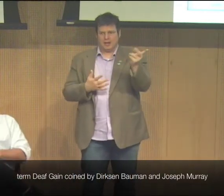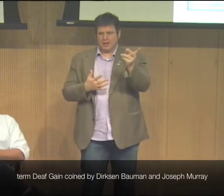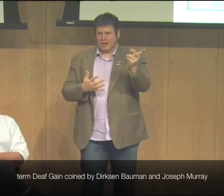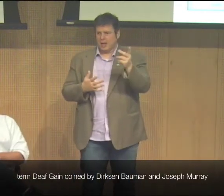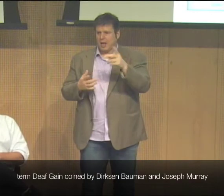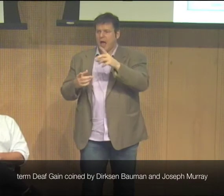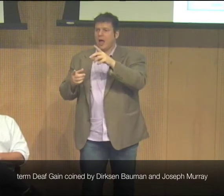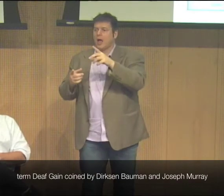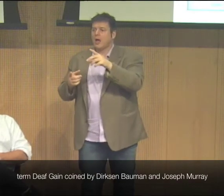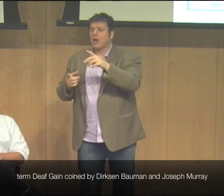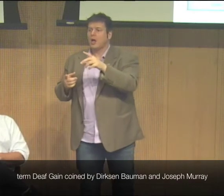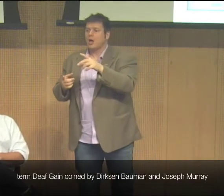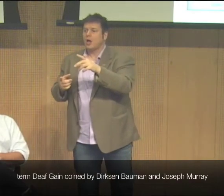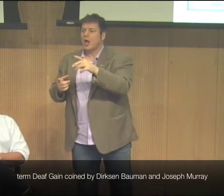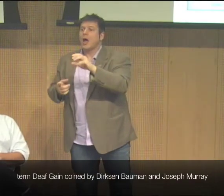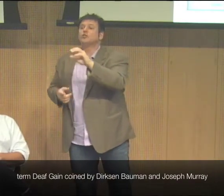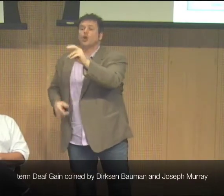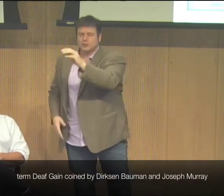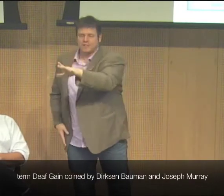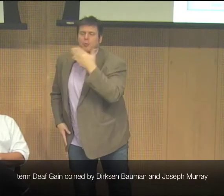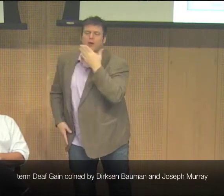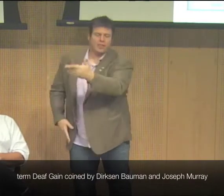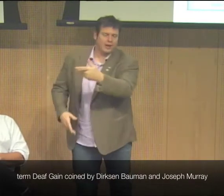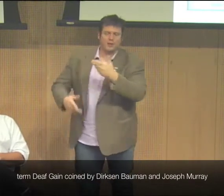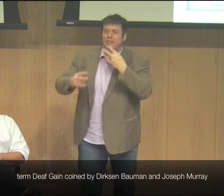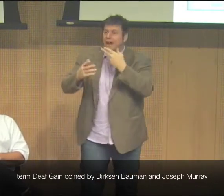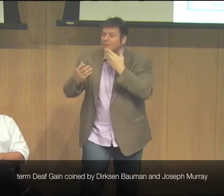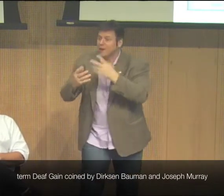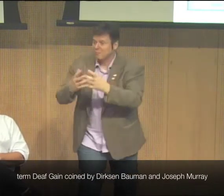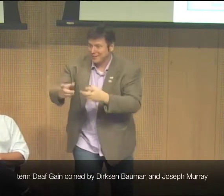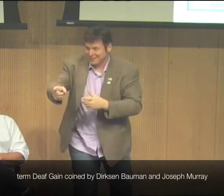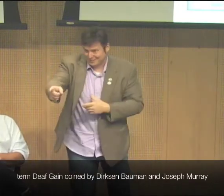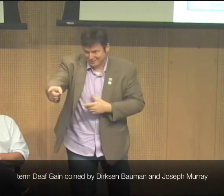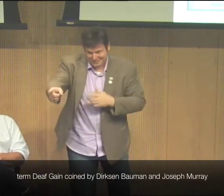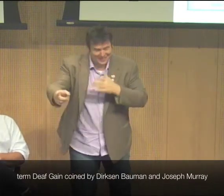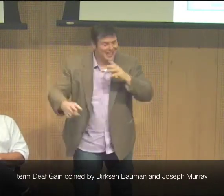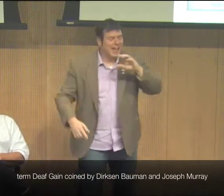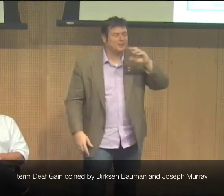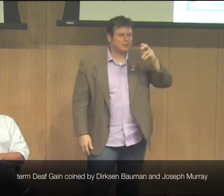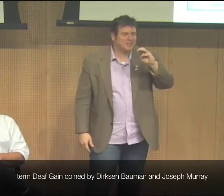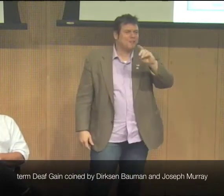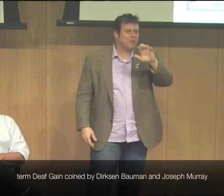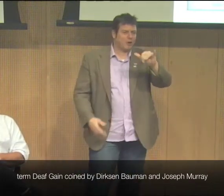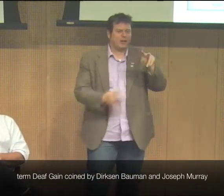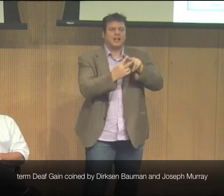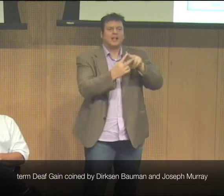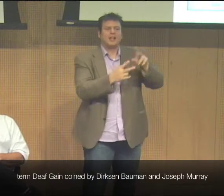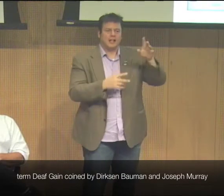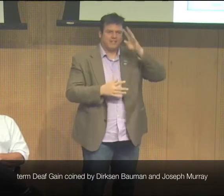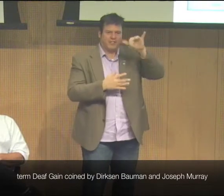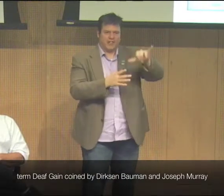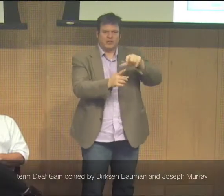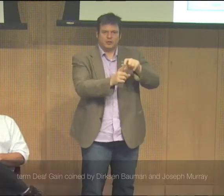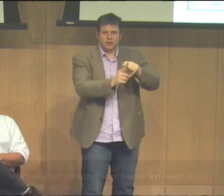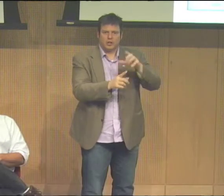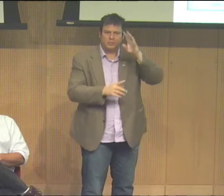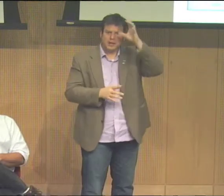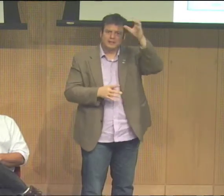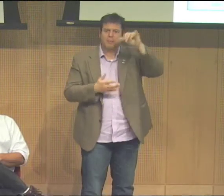Dirksen. Yeah. Dirksen, Bowman. And yes, thank you. Thank you very much. apologize, Joan. Dirksen, Bowman. And had come up with the